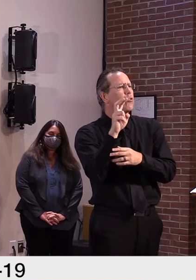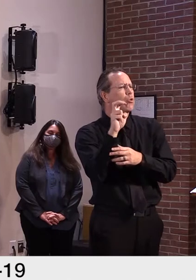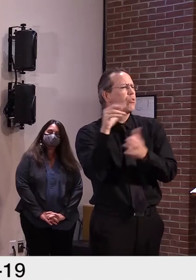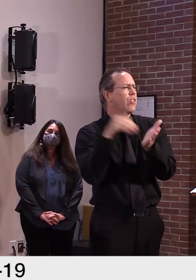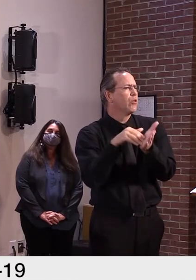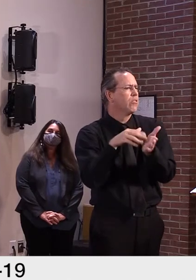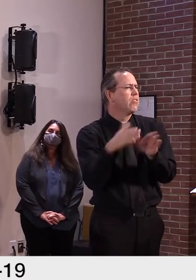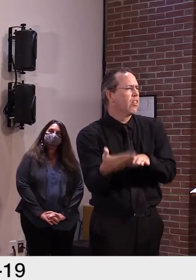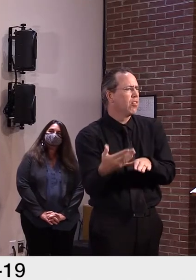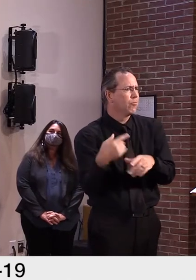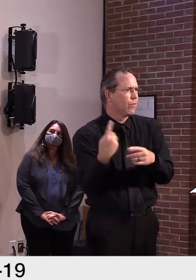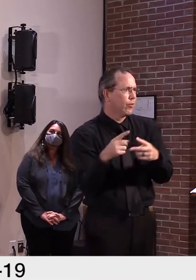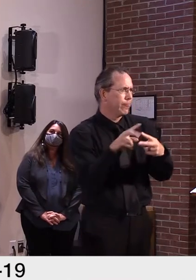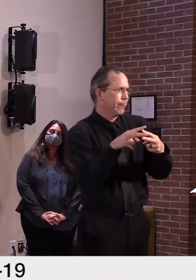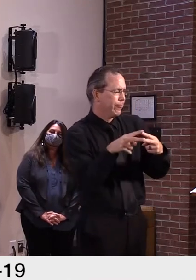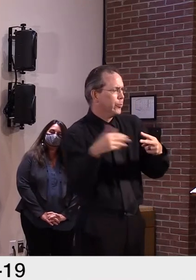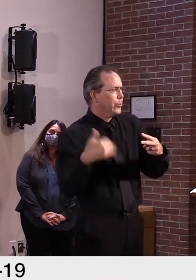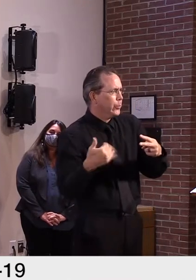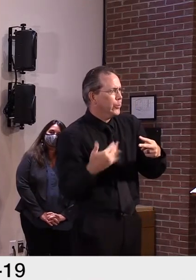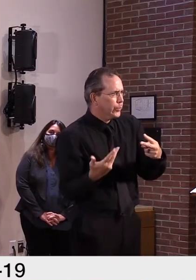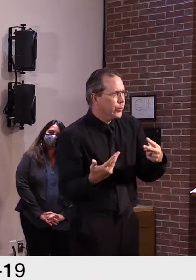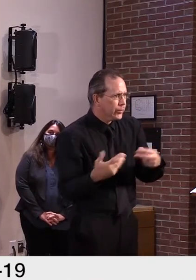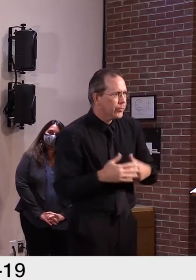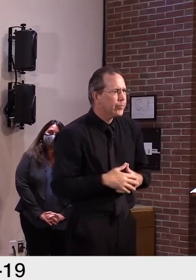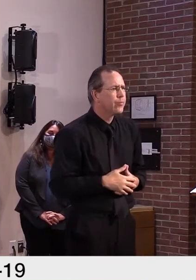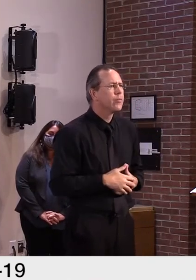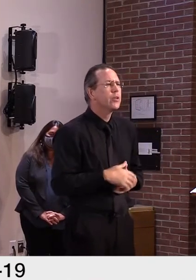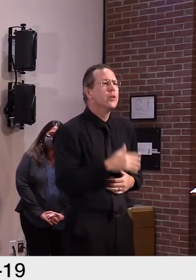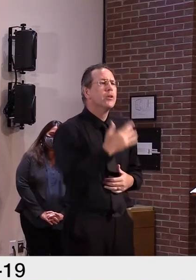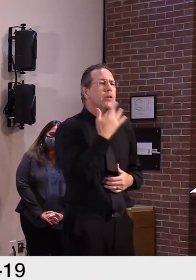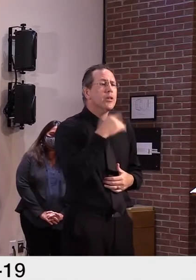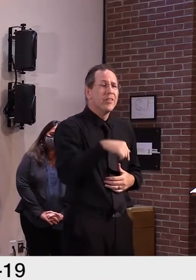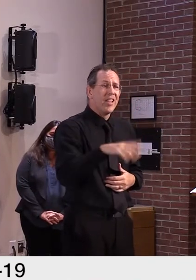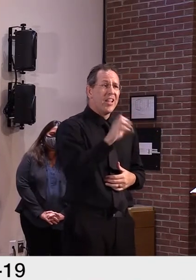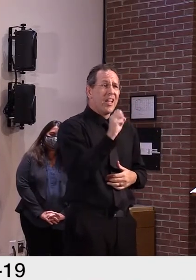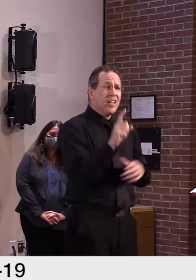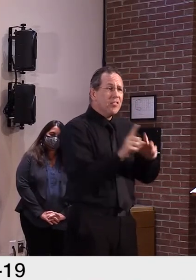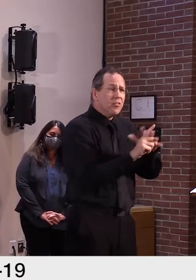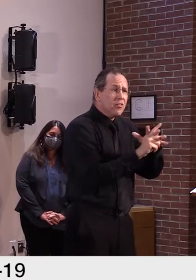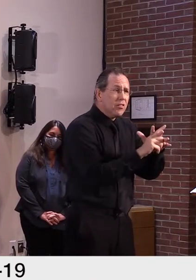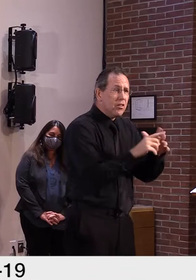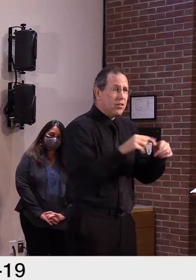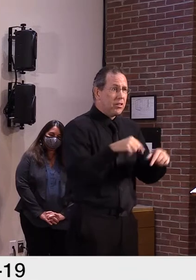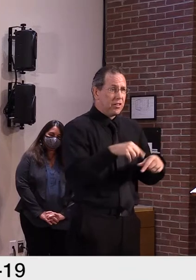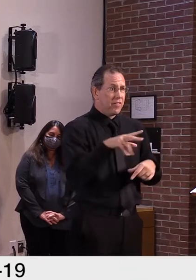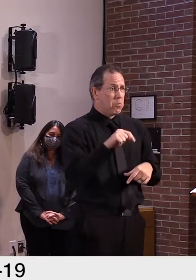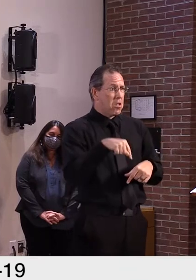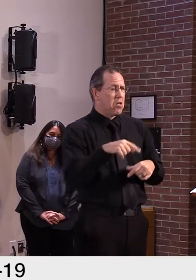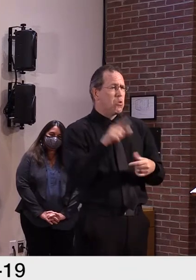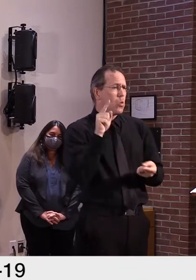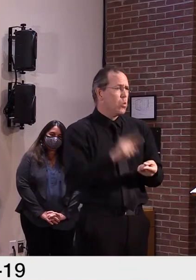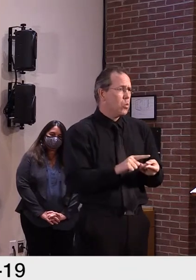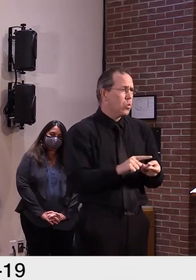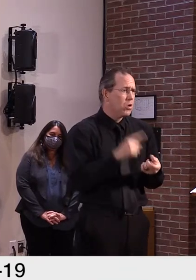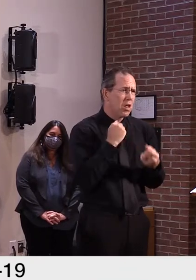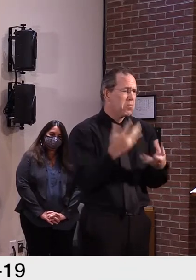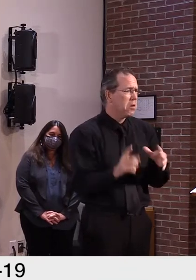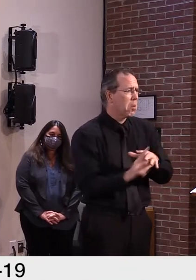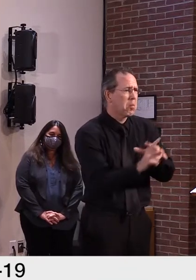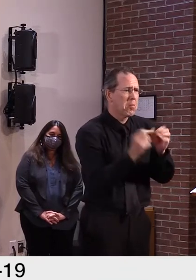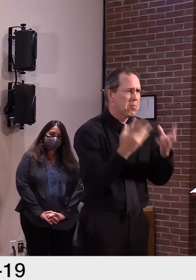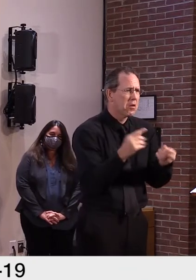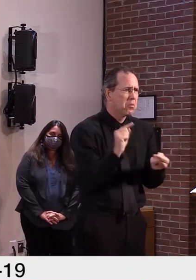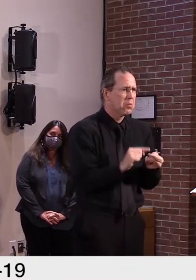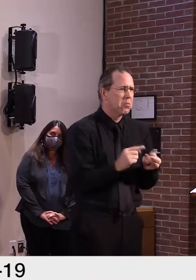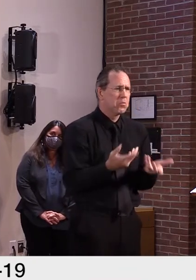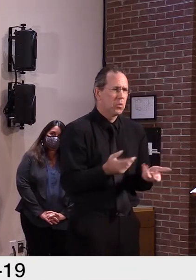each day this entire week, which of course is great news. No additional cases to tell you about